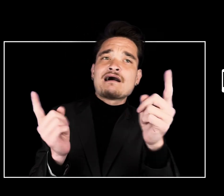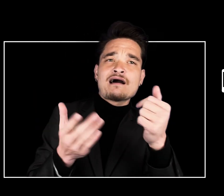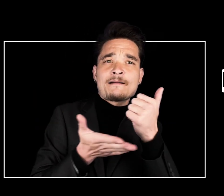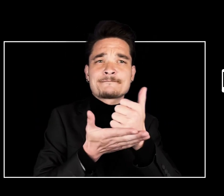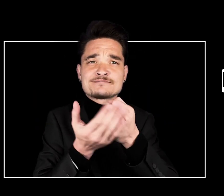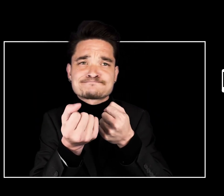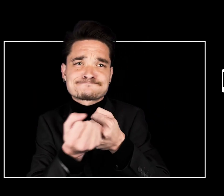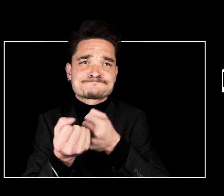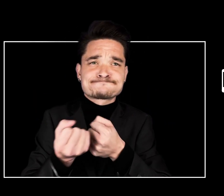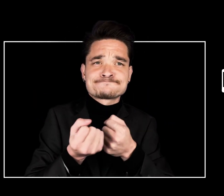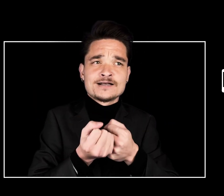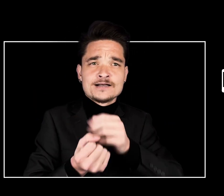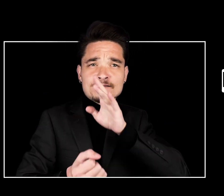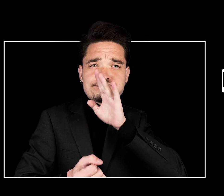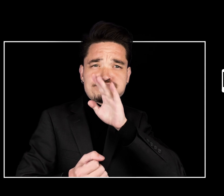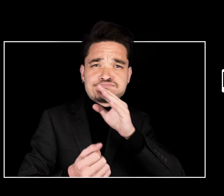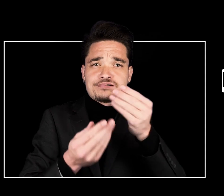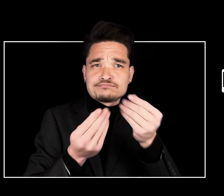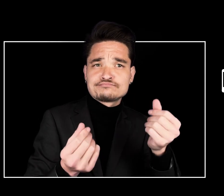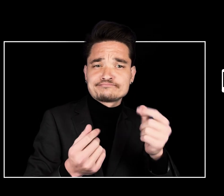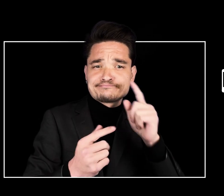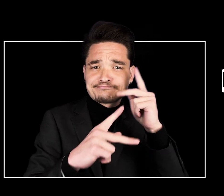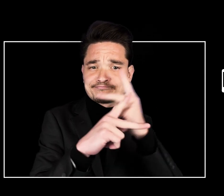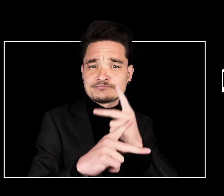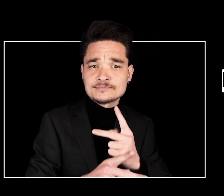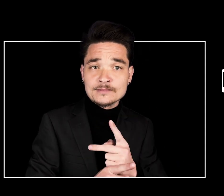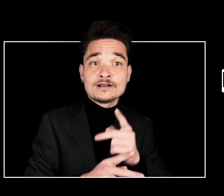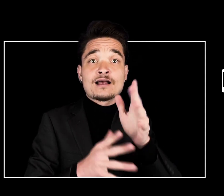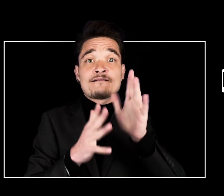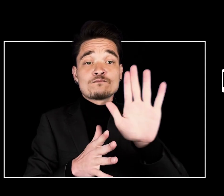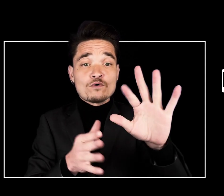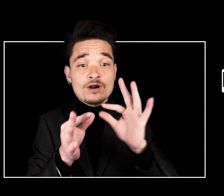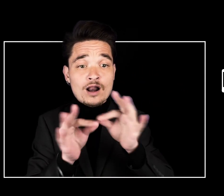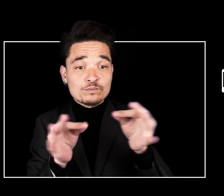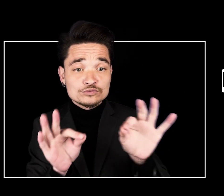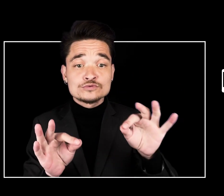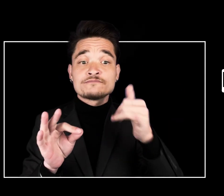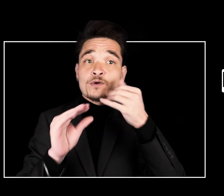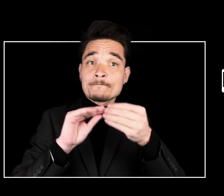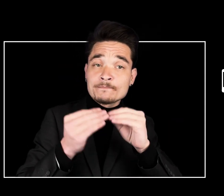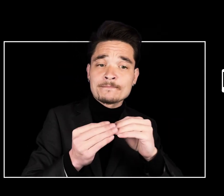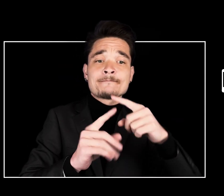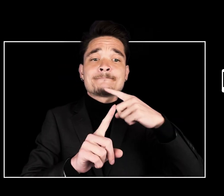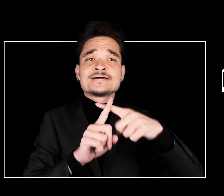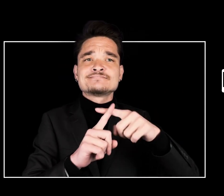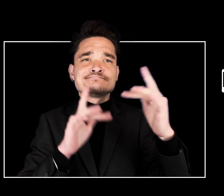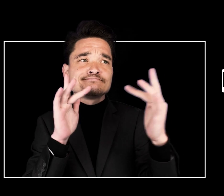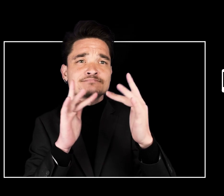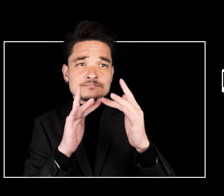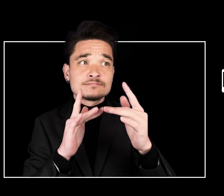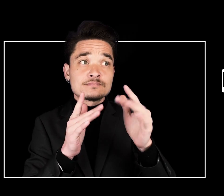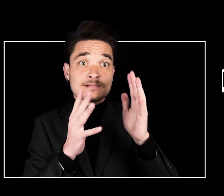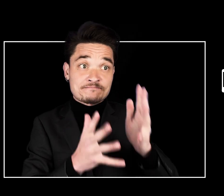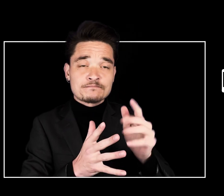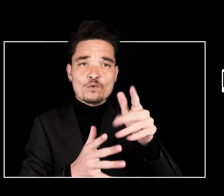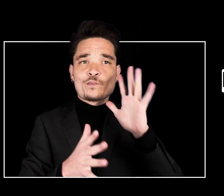if you need to. Say your name, language, and phone number, and someone will call you back with an interpreter.